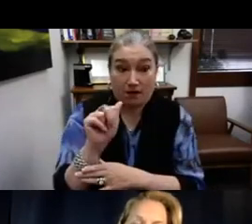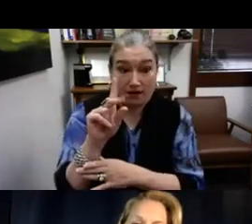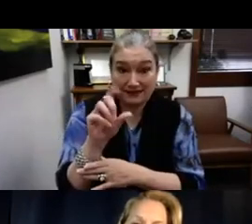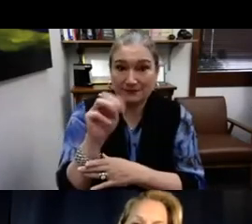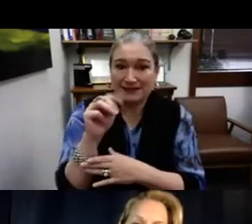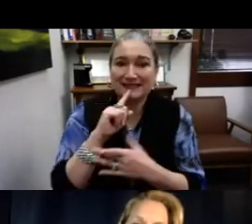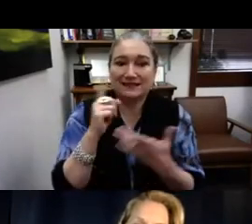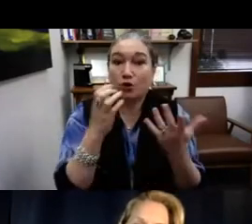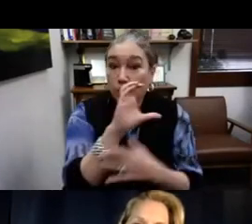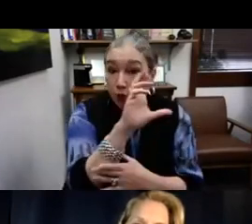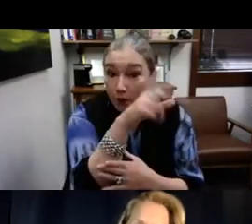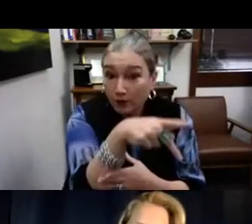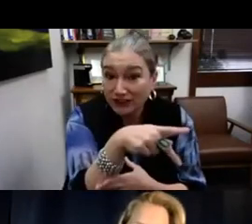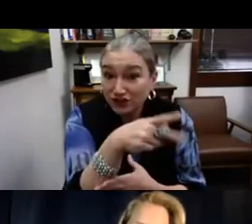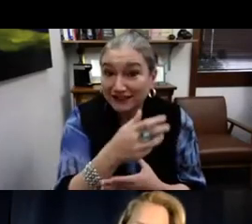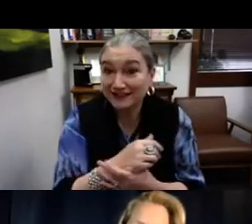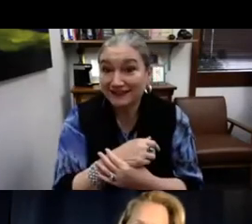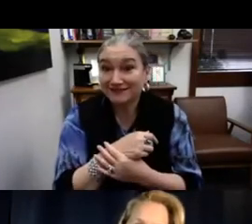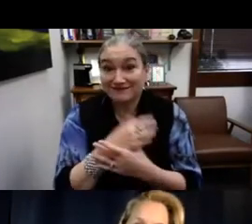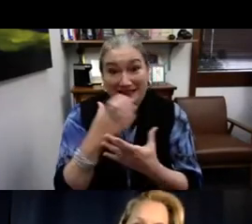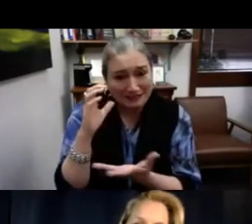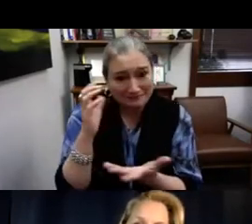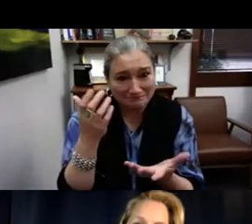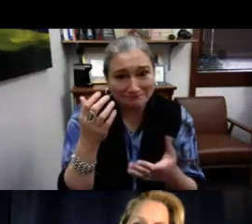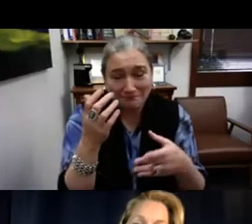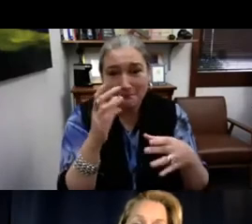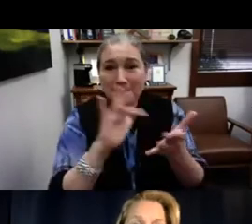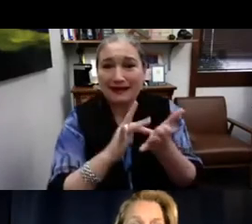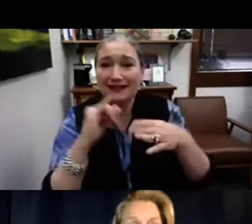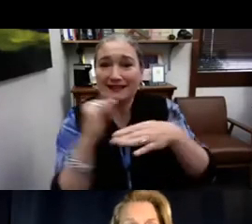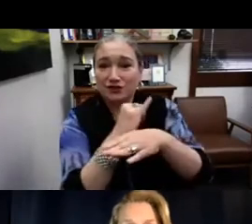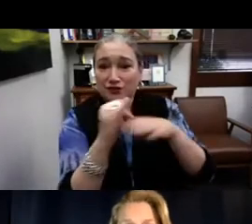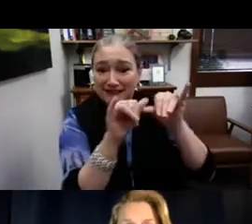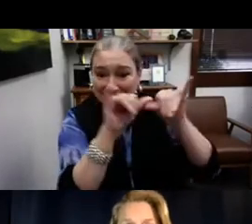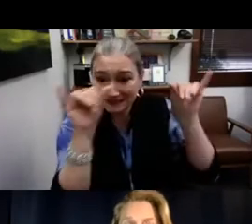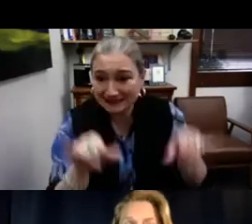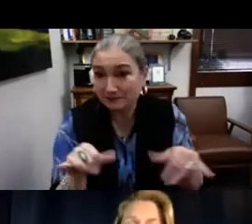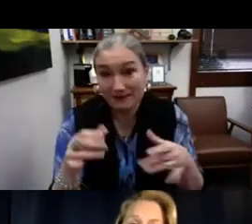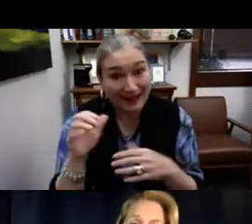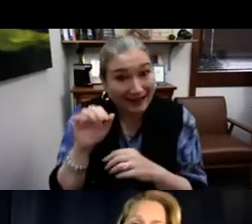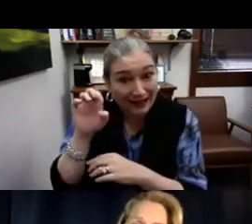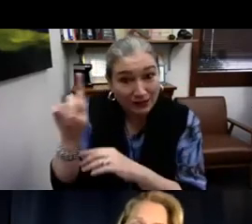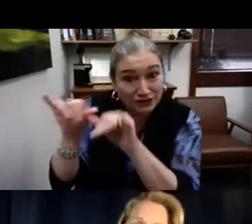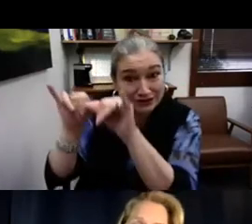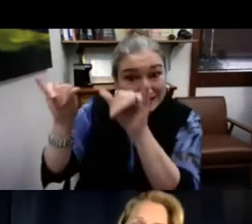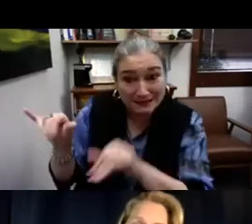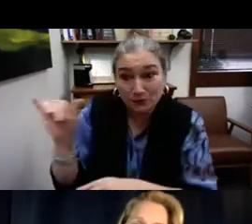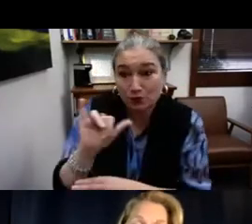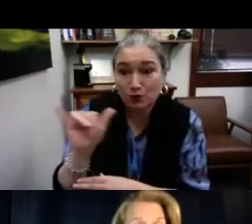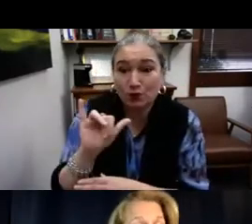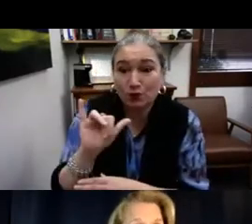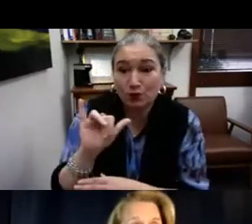The second one is systematic audism. So those are corporations or the medical industries.